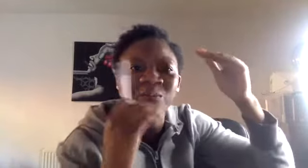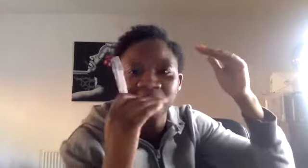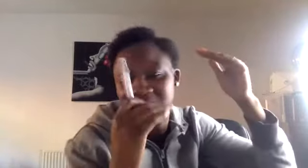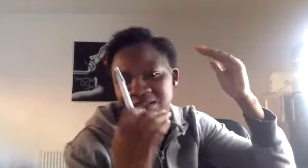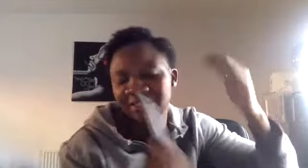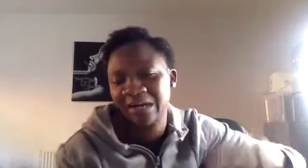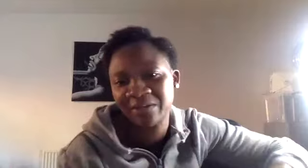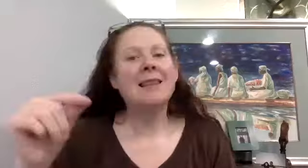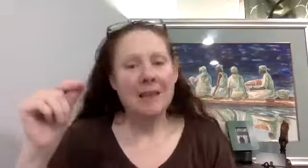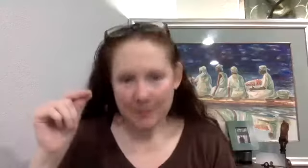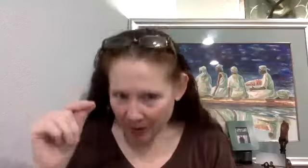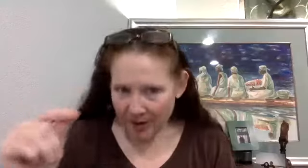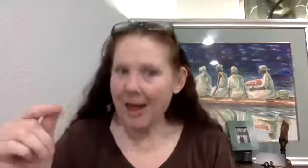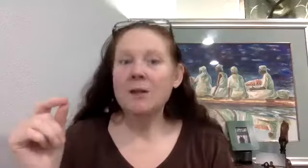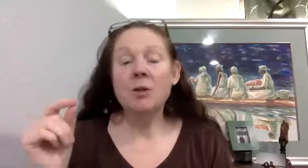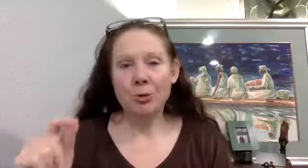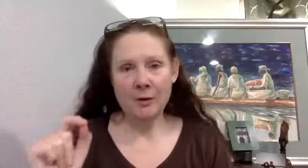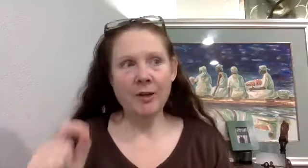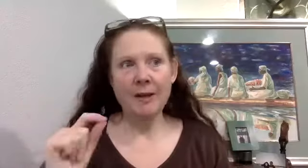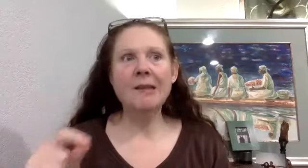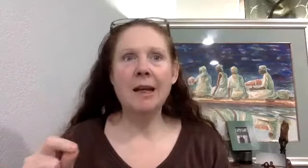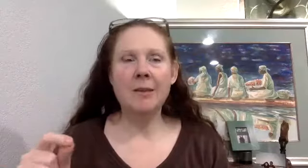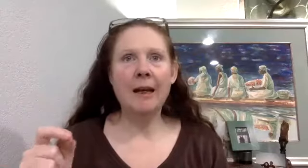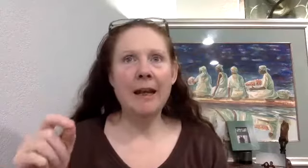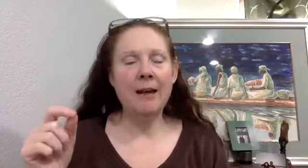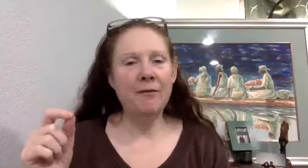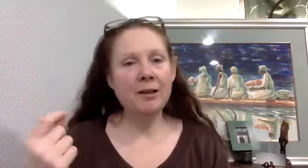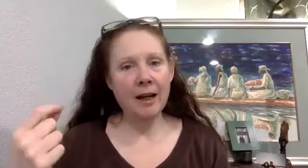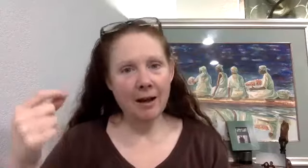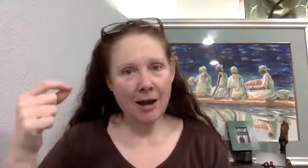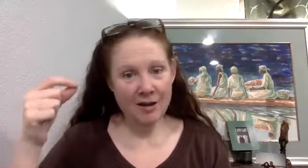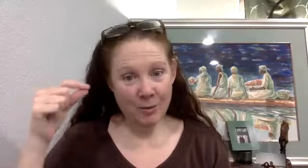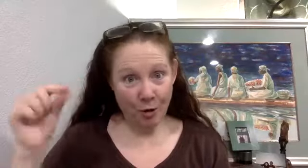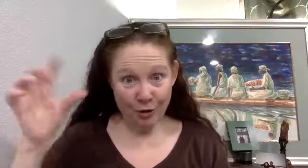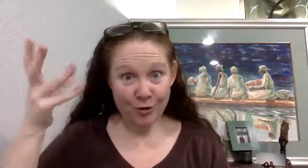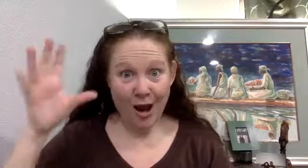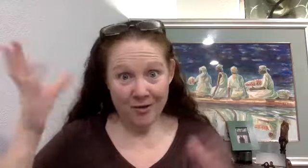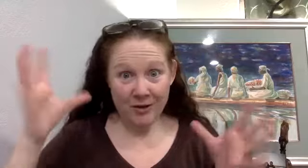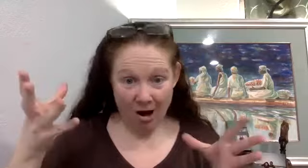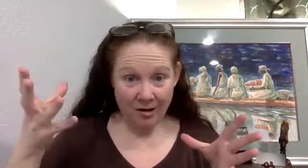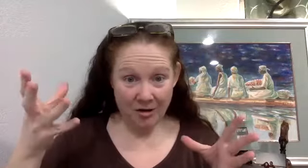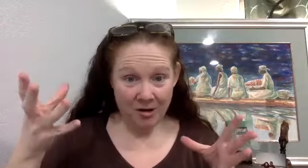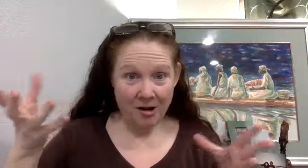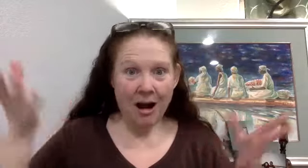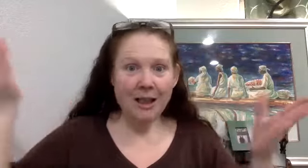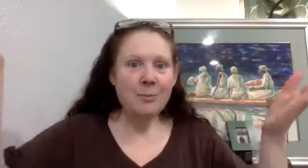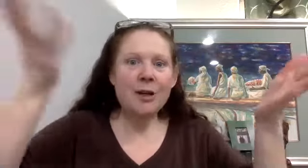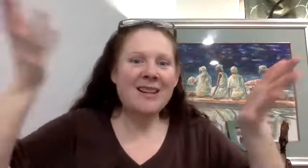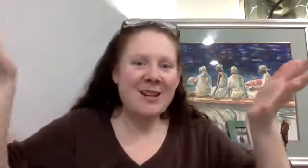what's down here. That is the precise thing that, again, I feel like as this person who's gotten this knowledge, all I'm doing is kind of